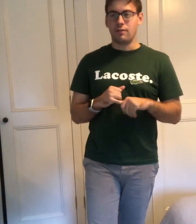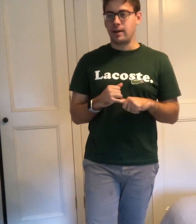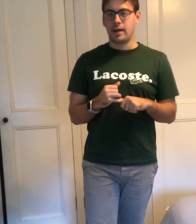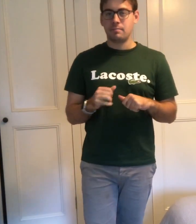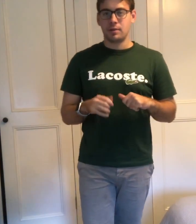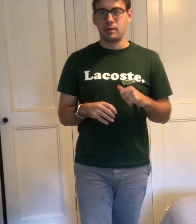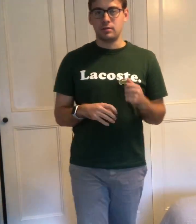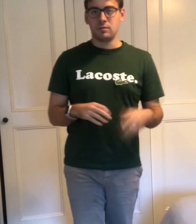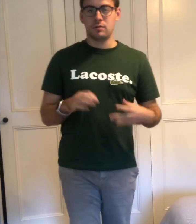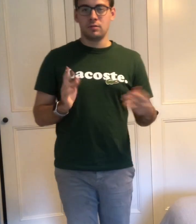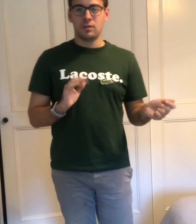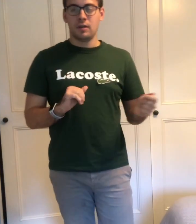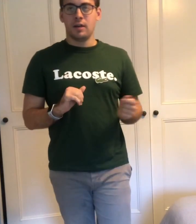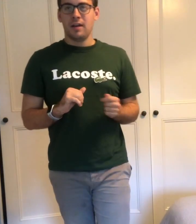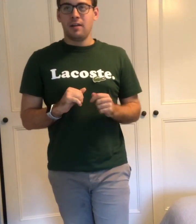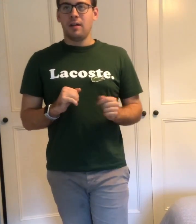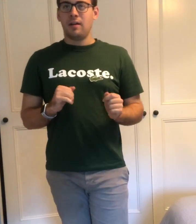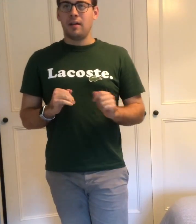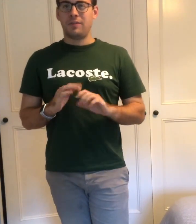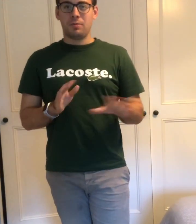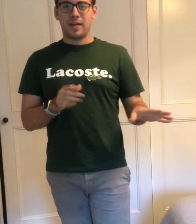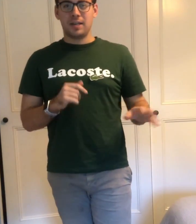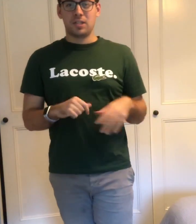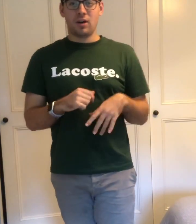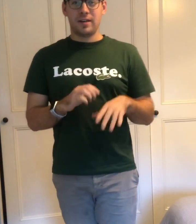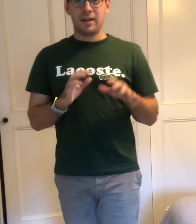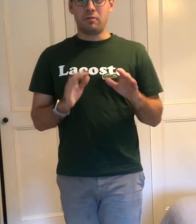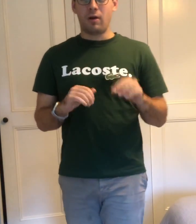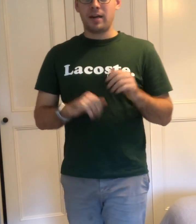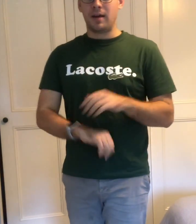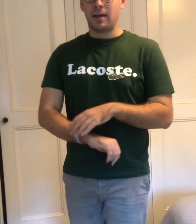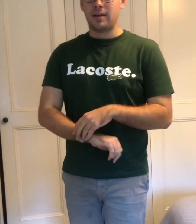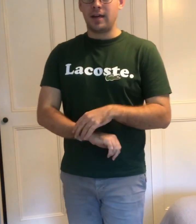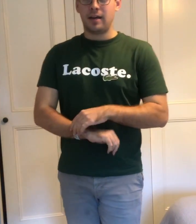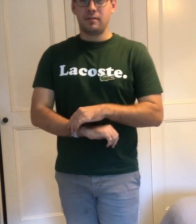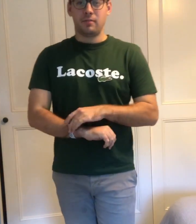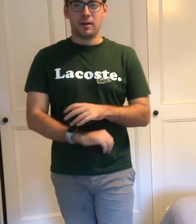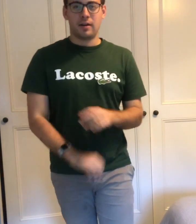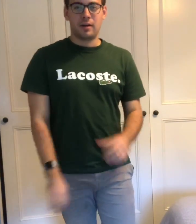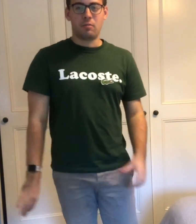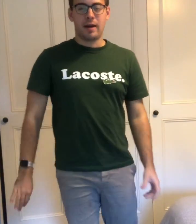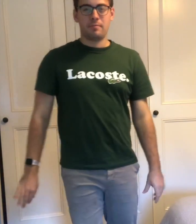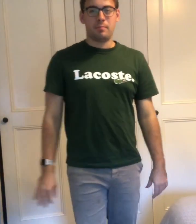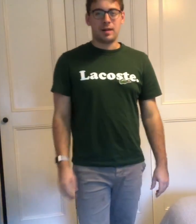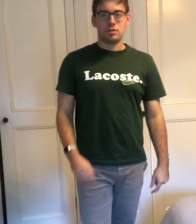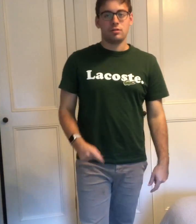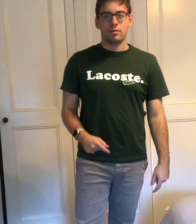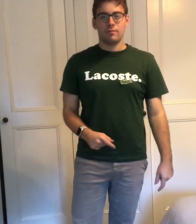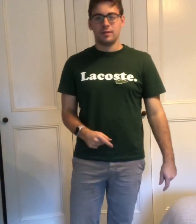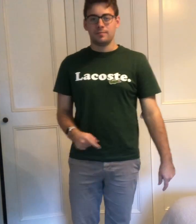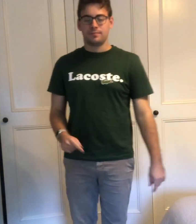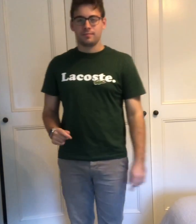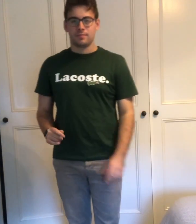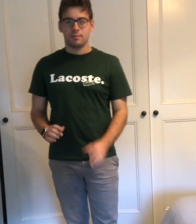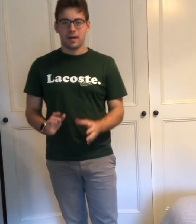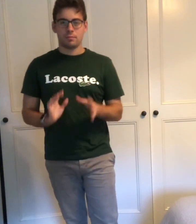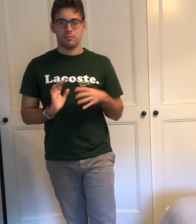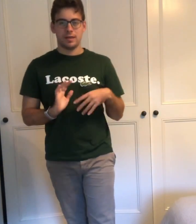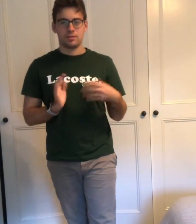like that, but if you put that aside, they're a great bunch of people, Western